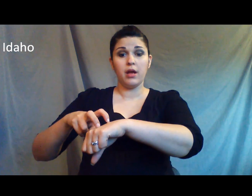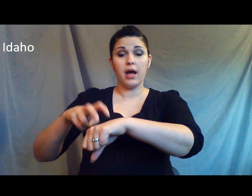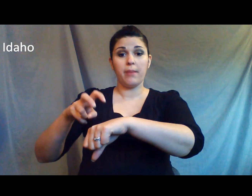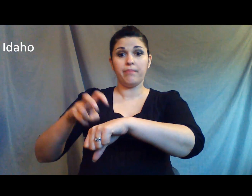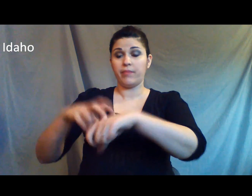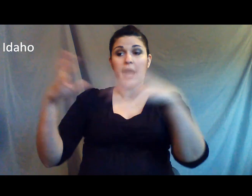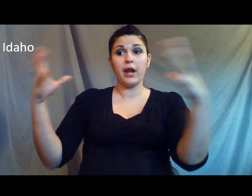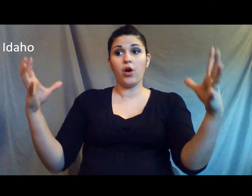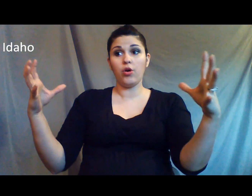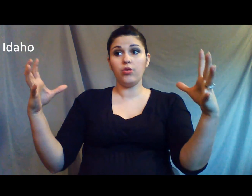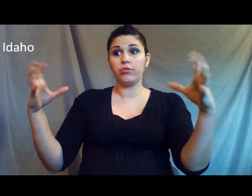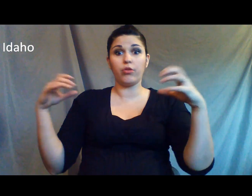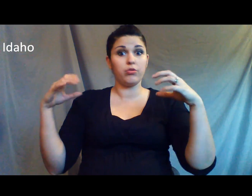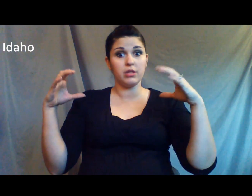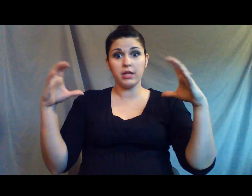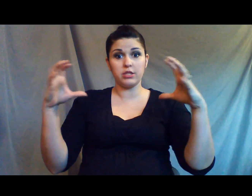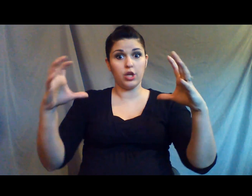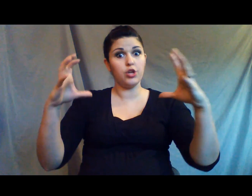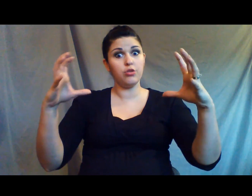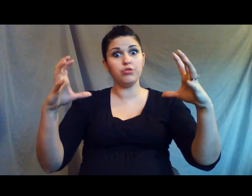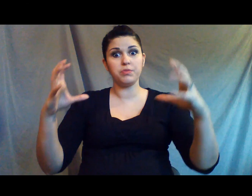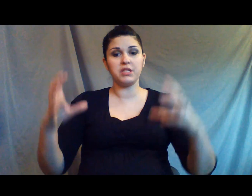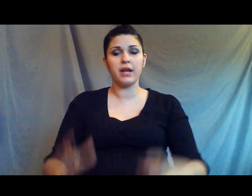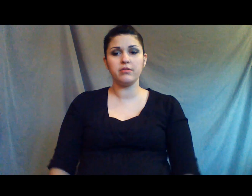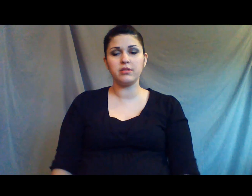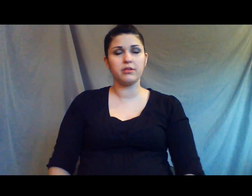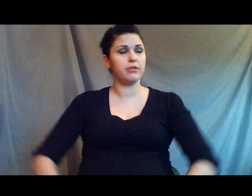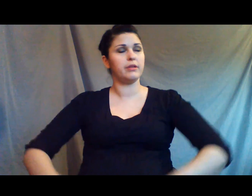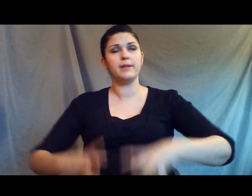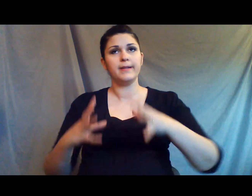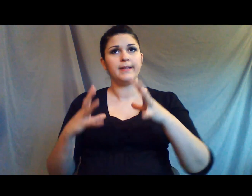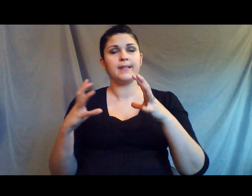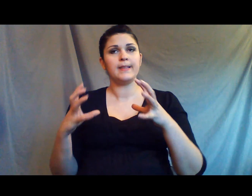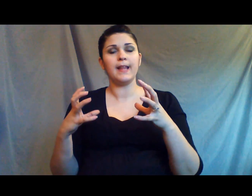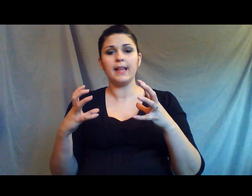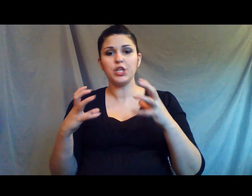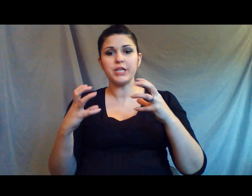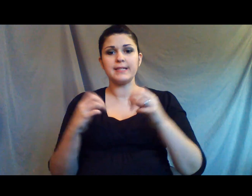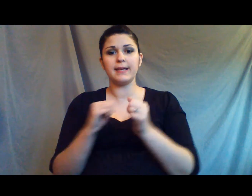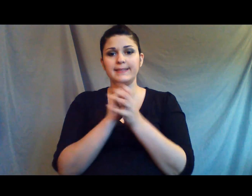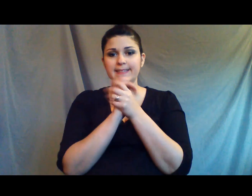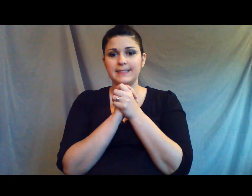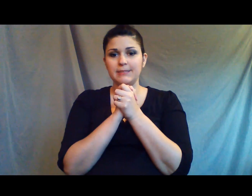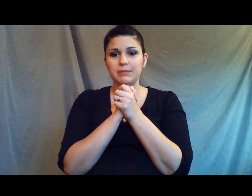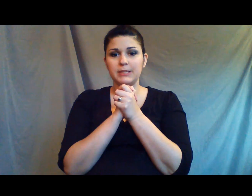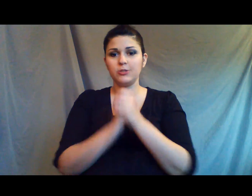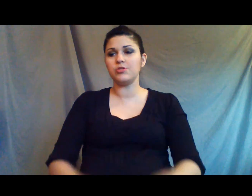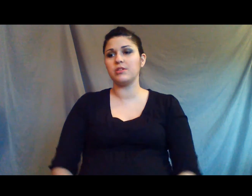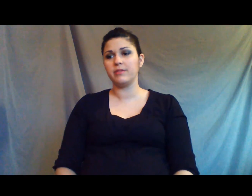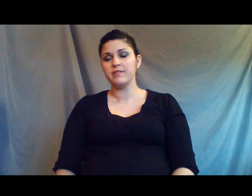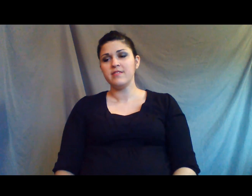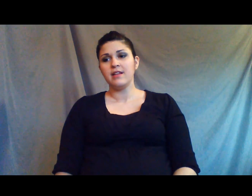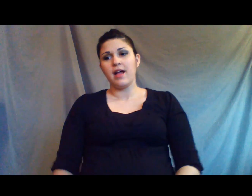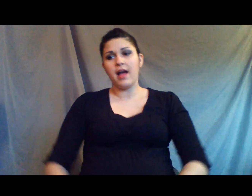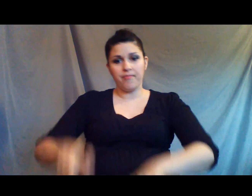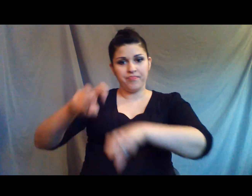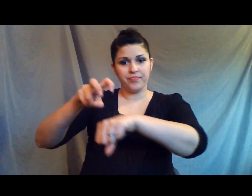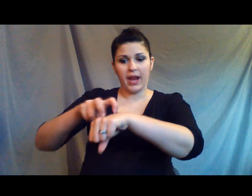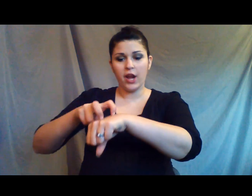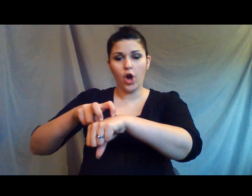Um, Idaho grows lots of huge potatoes that are delicious. I love potatoes. Um, Idaho.